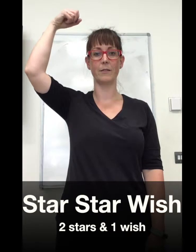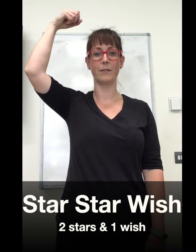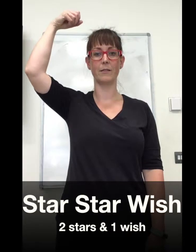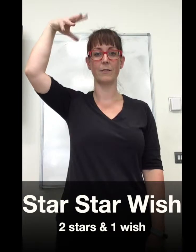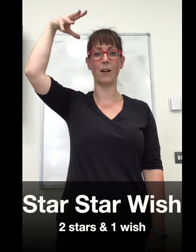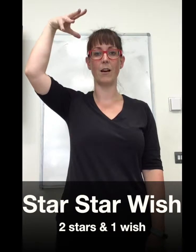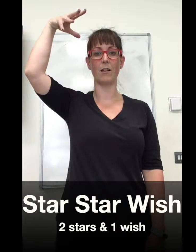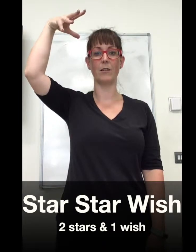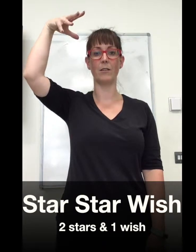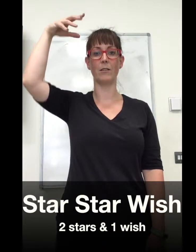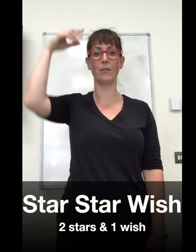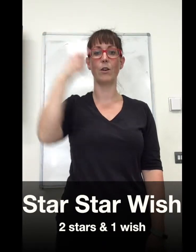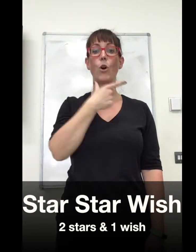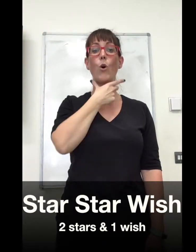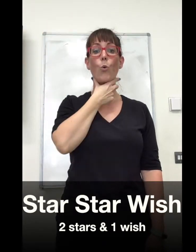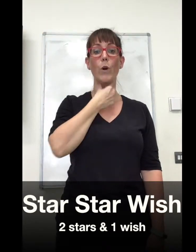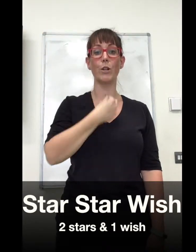star, wish.